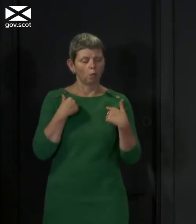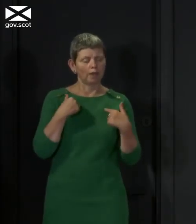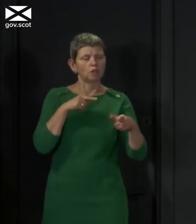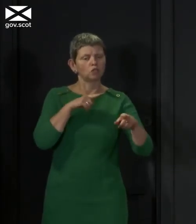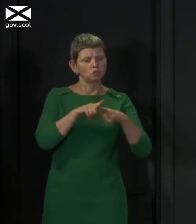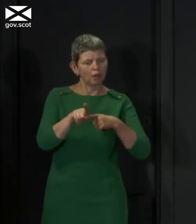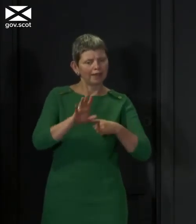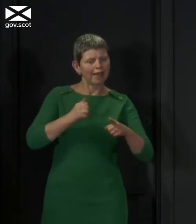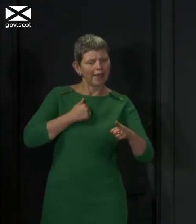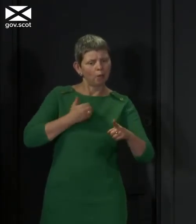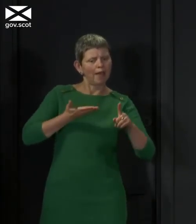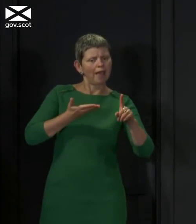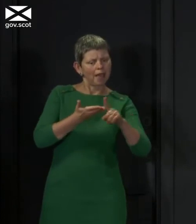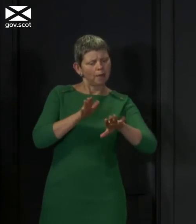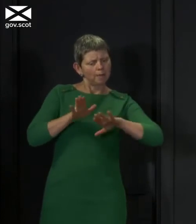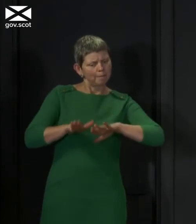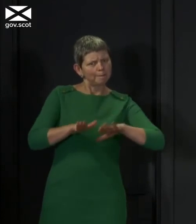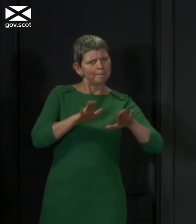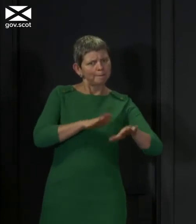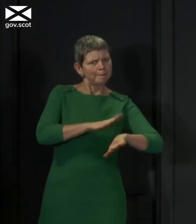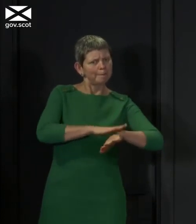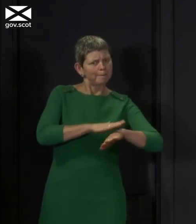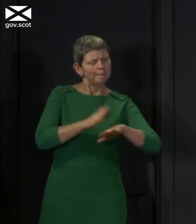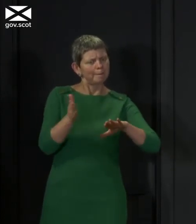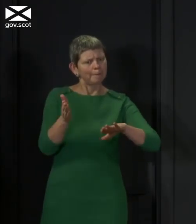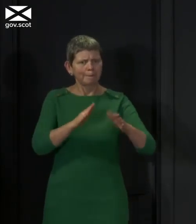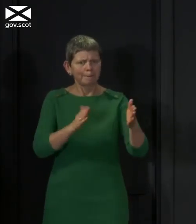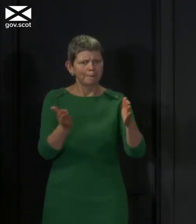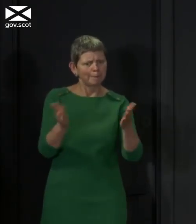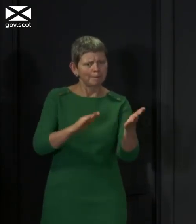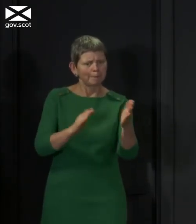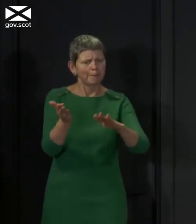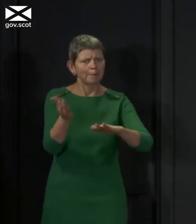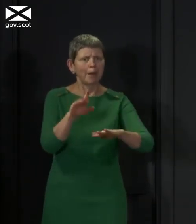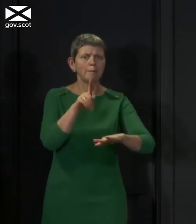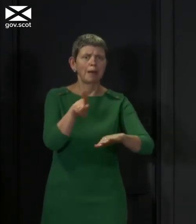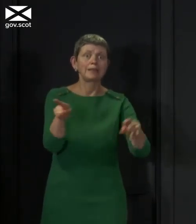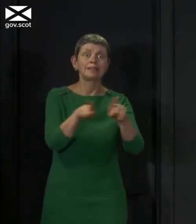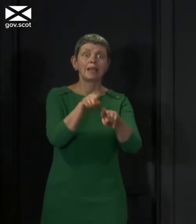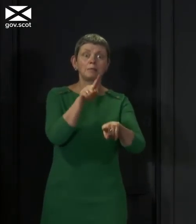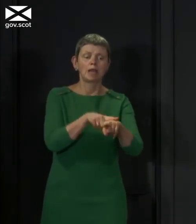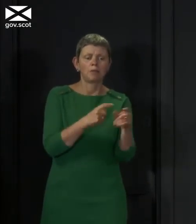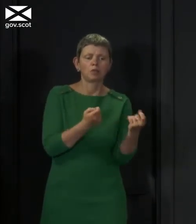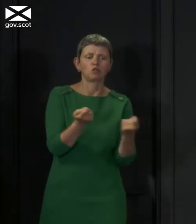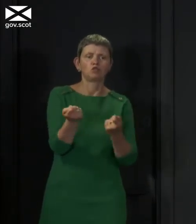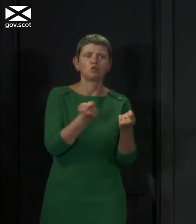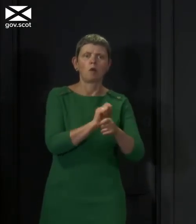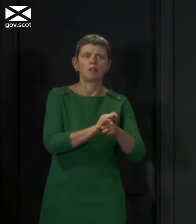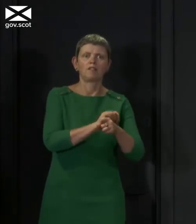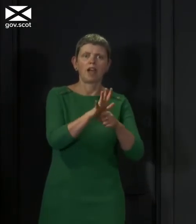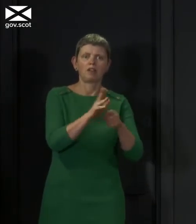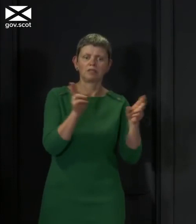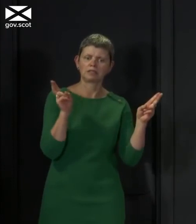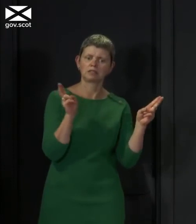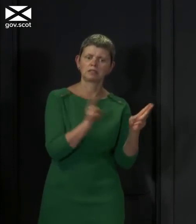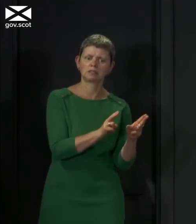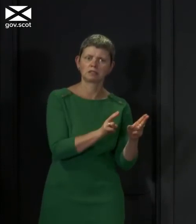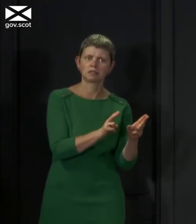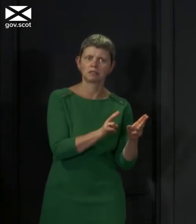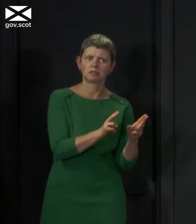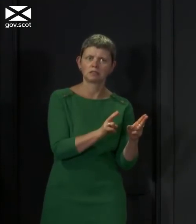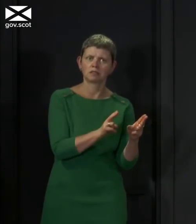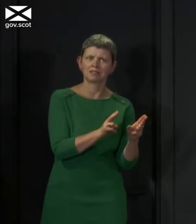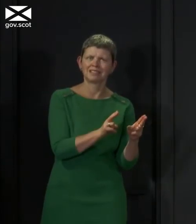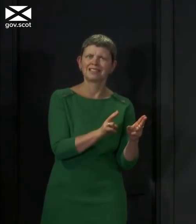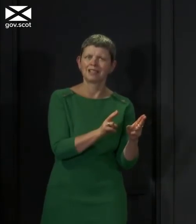that I think is right, that allows us to suppress the virus, open up the economy, but not risk a later peak of the virus that